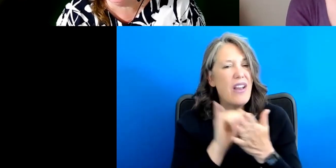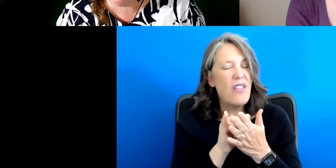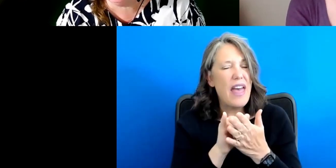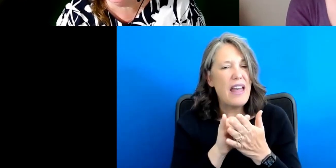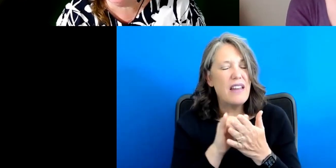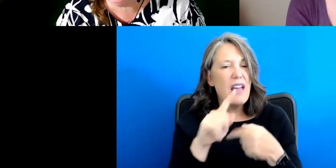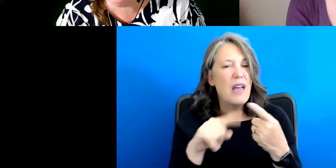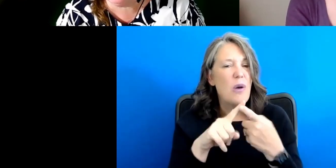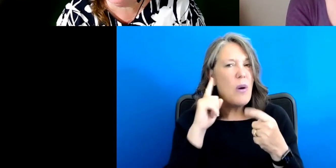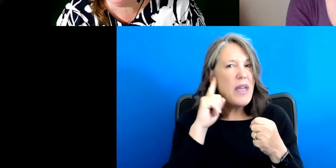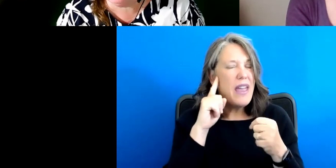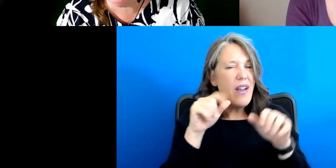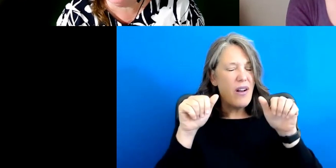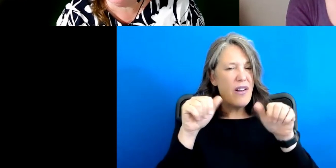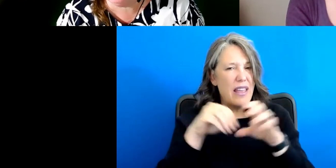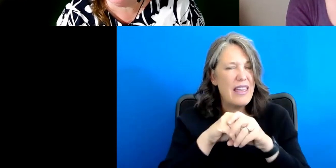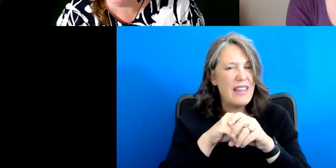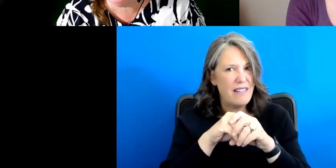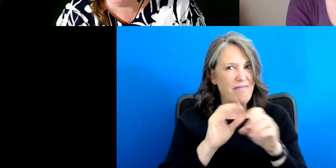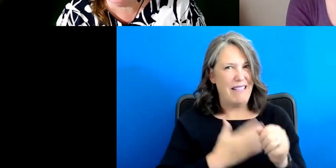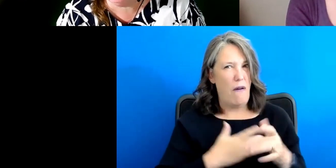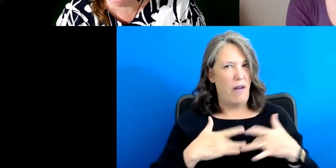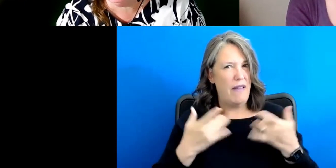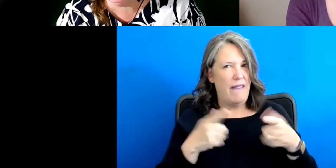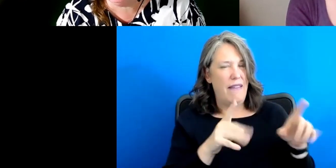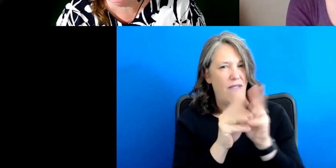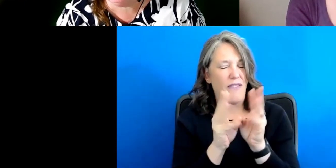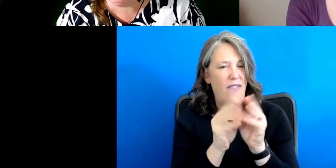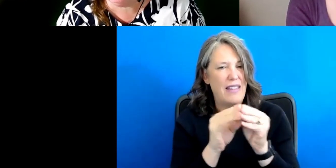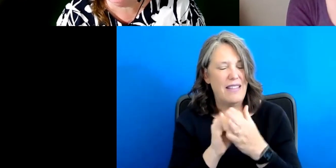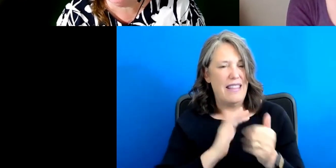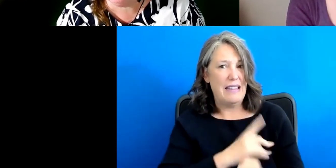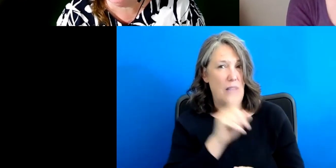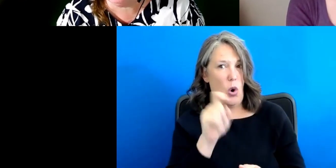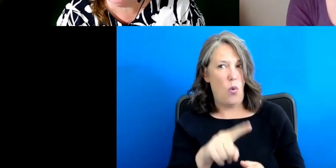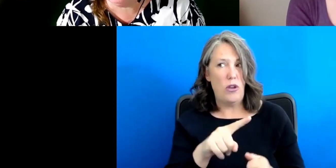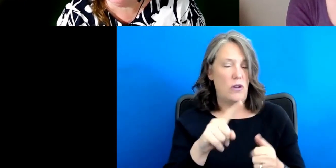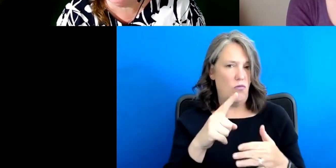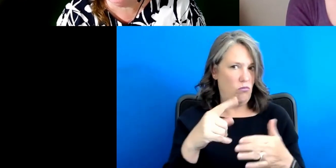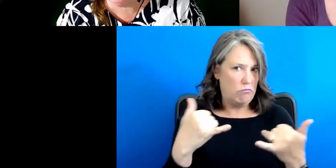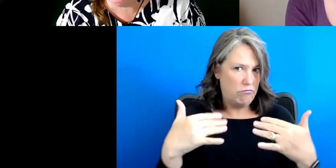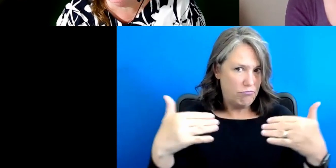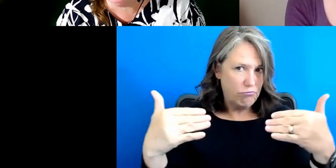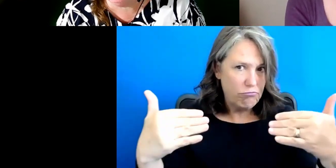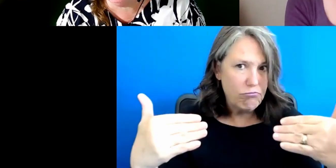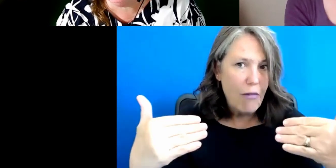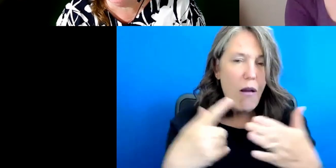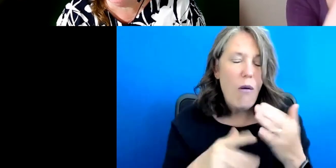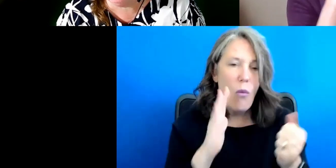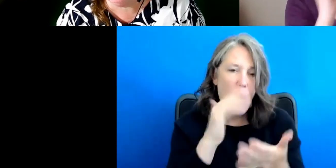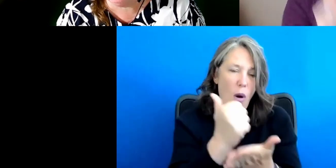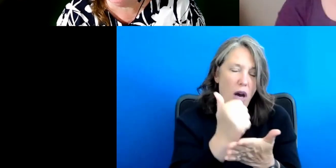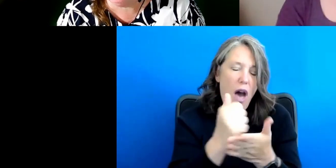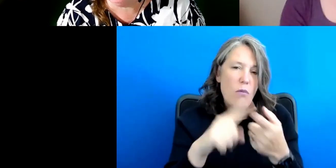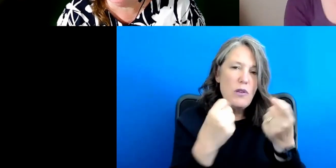ability events, um, that's, that's our question is what do we do moving forward to be helpful and supportive in that